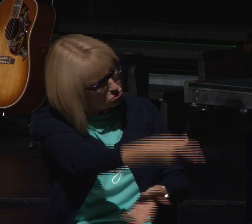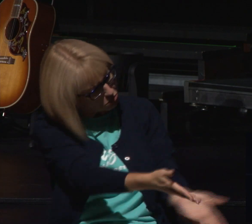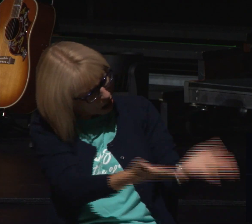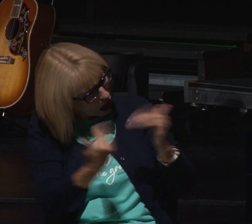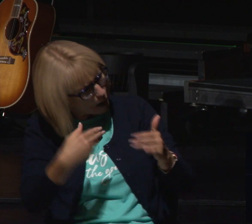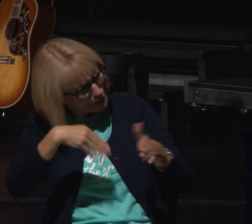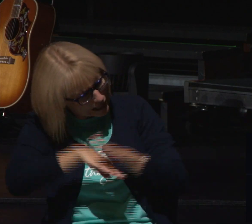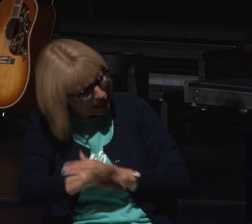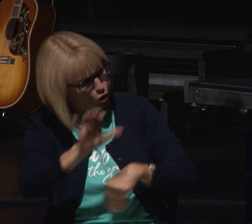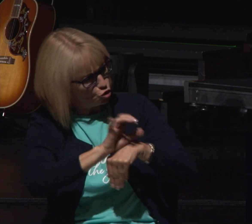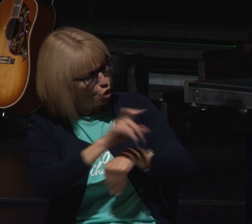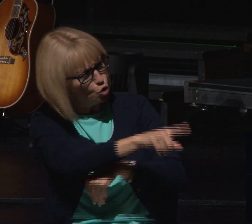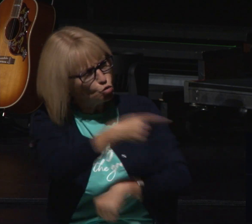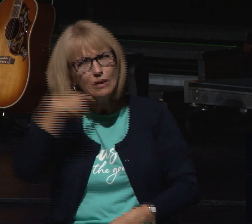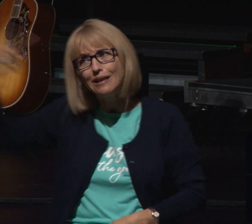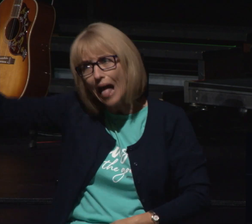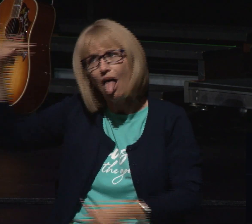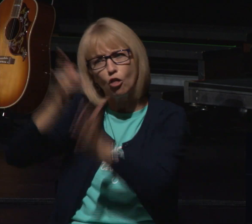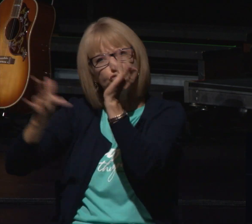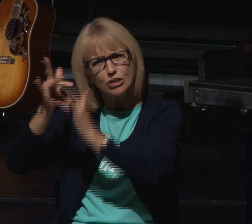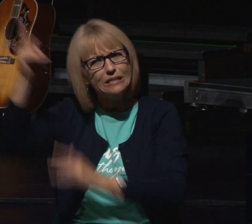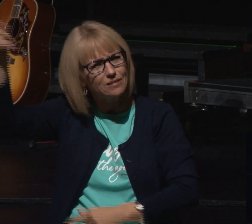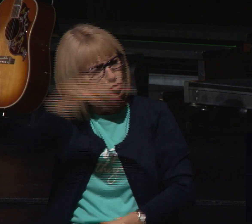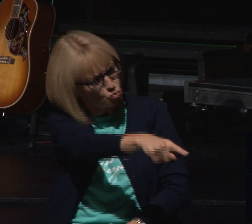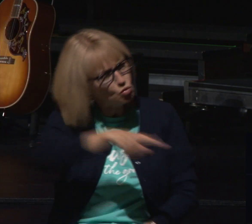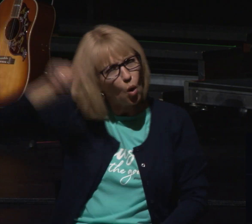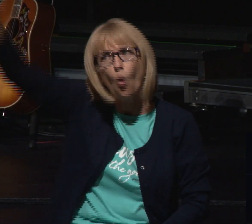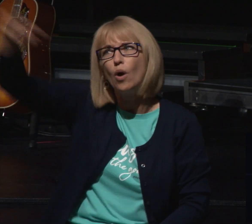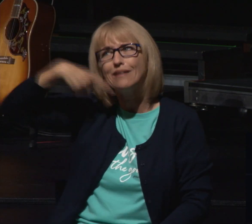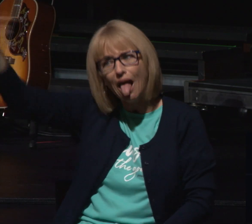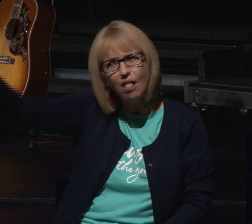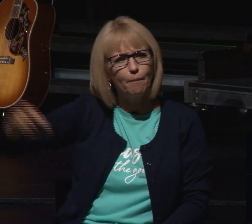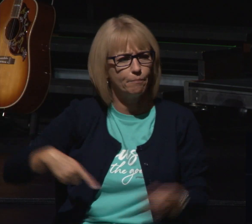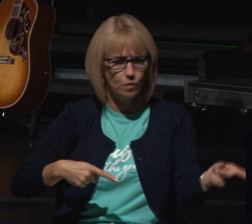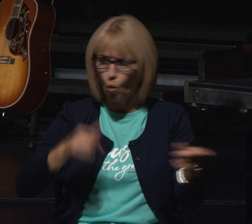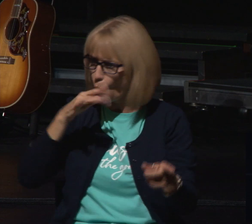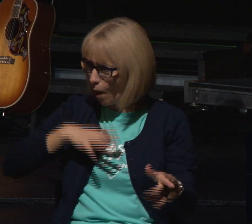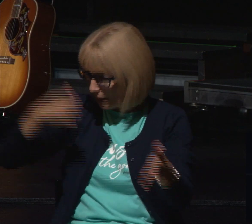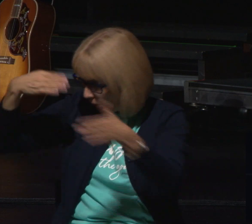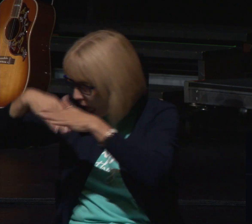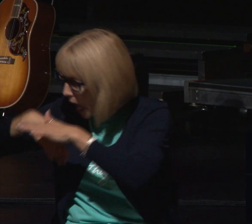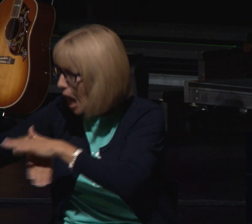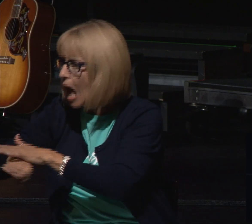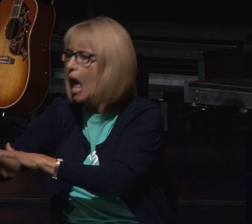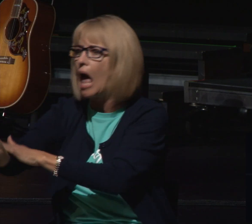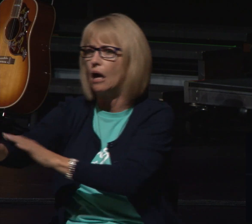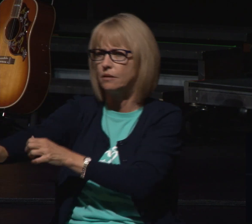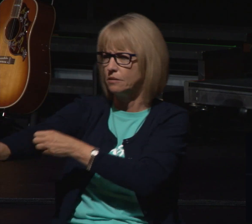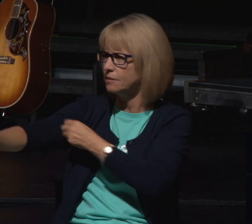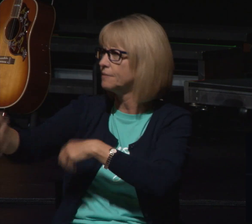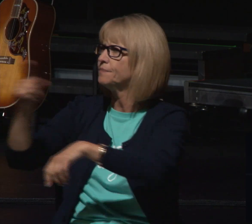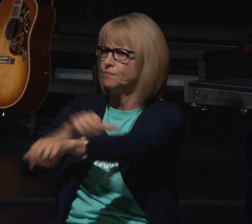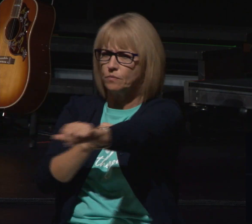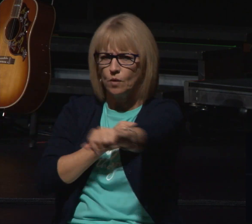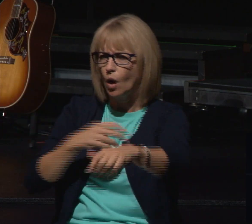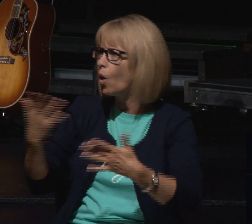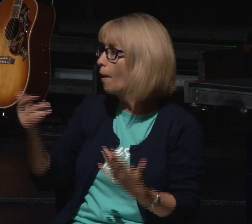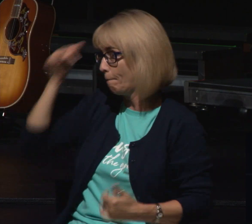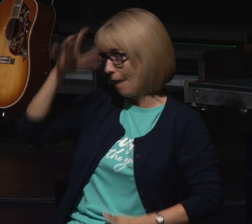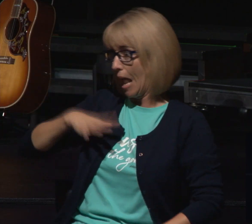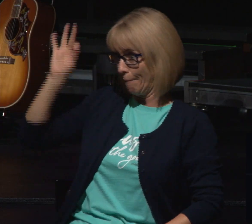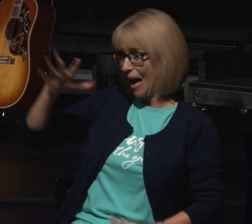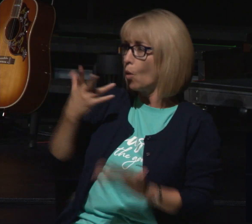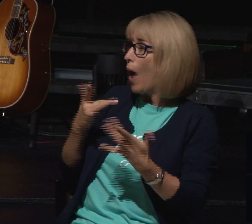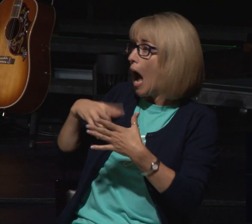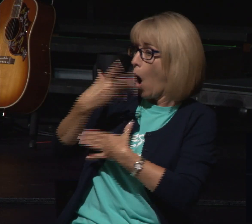so she went in and he waited quite a while and time passed and time passed it says nearly an hour and she never came out